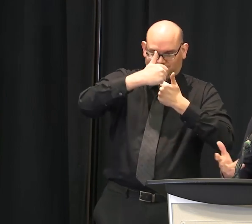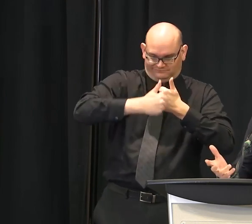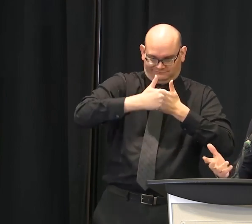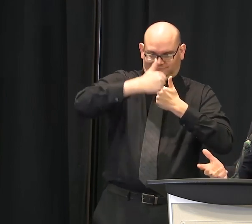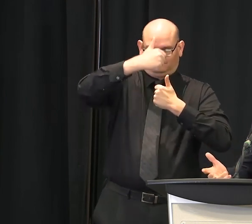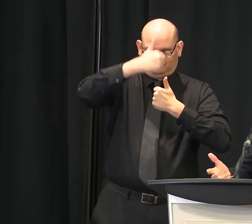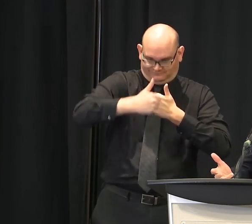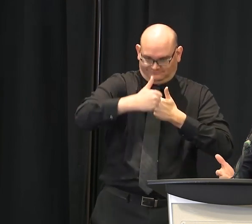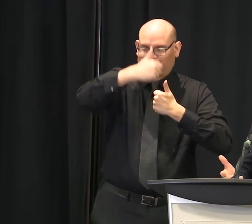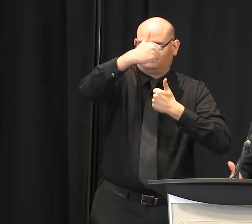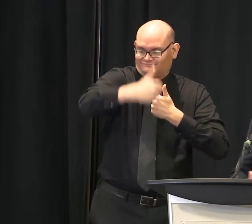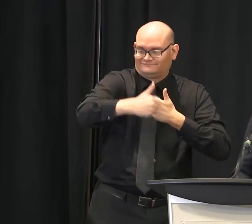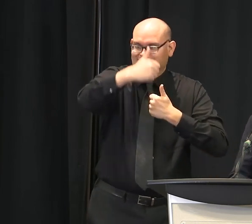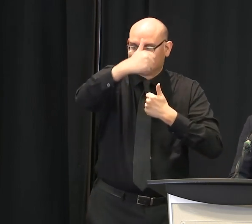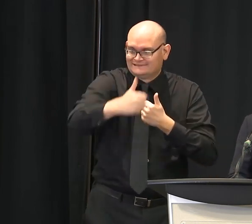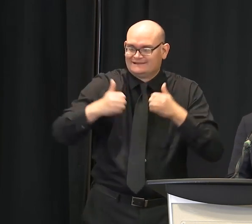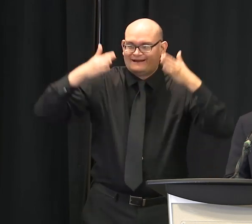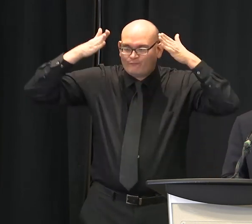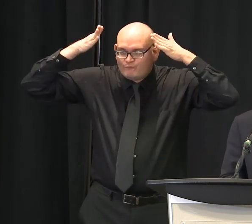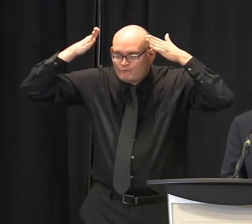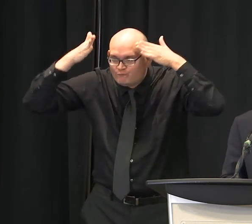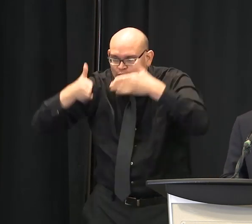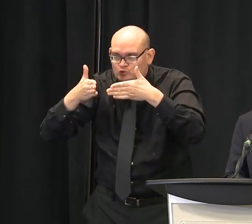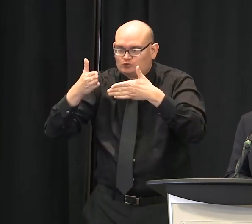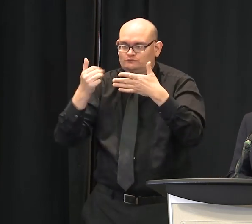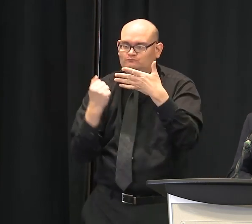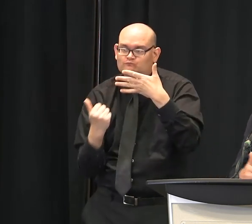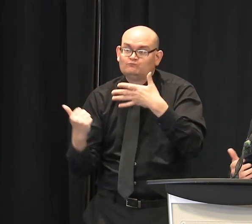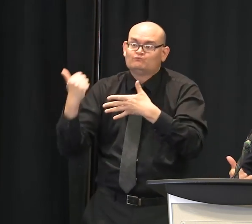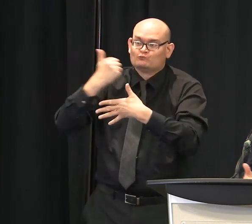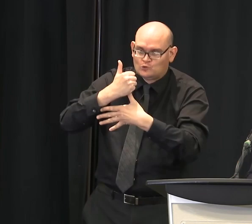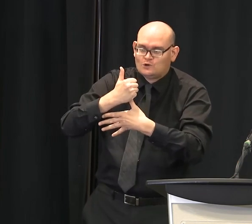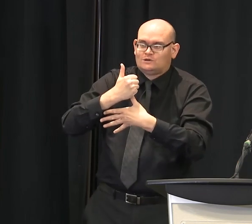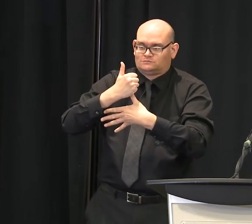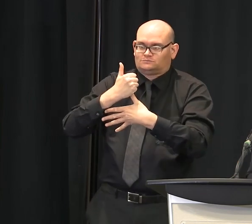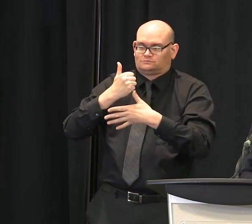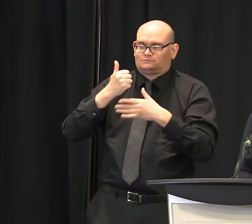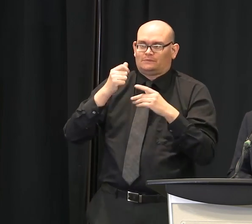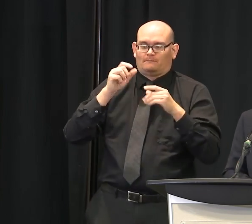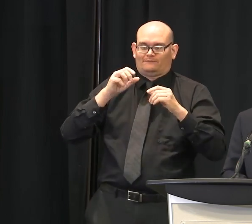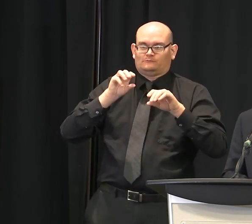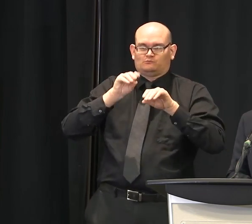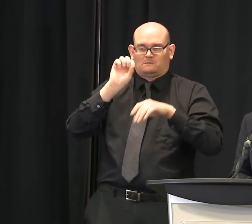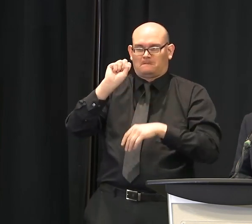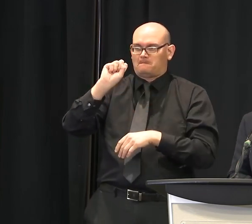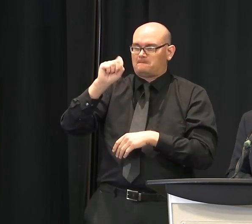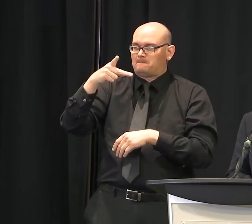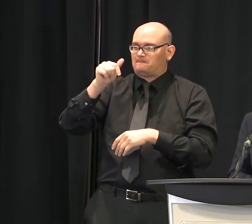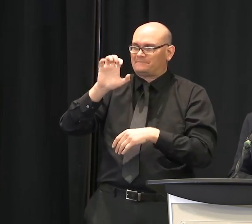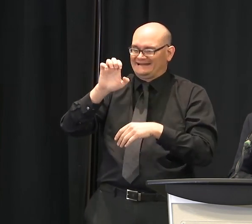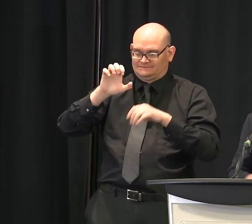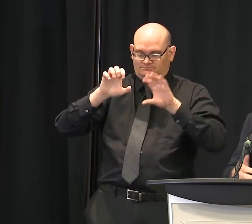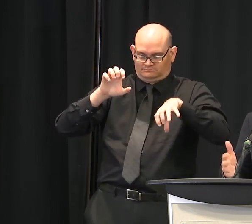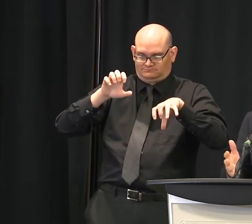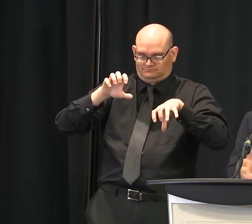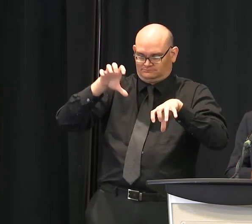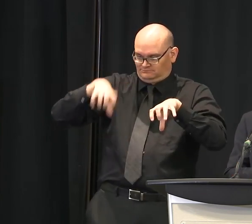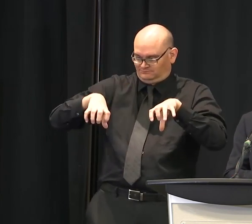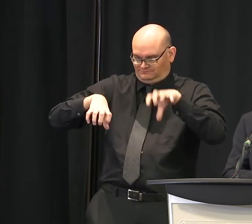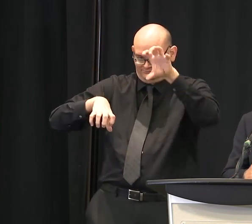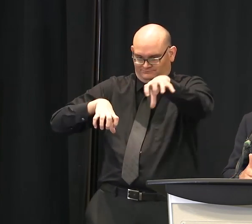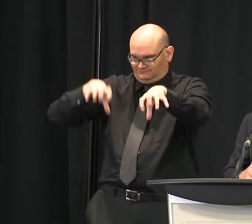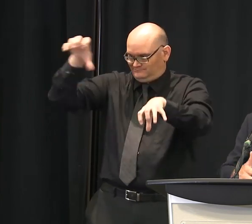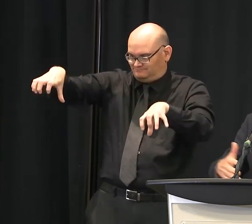first and foremost at that, that we provide open spaces. And that's another reason why the parks are open, frankly. We don't need people